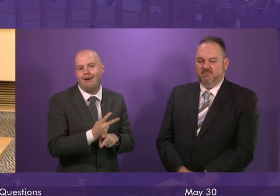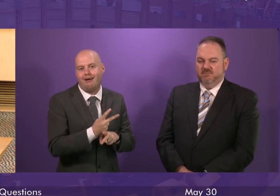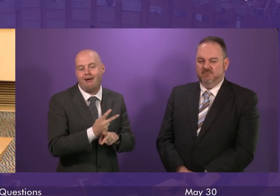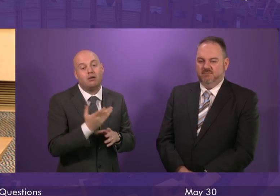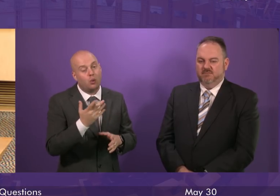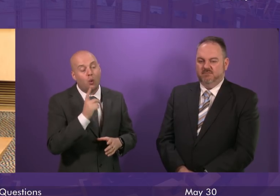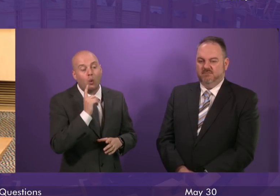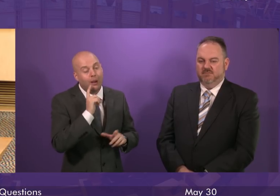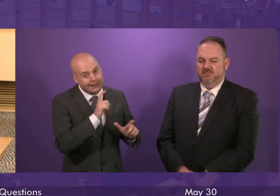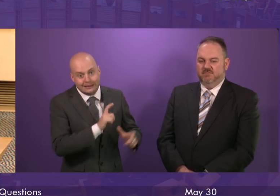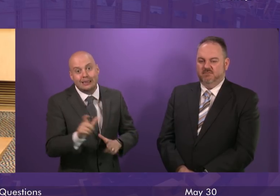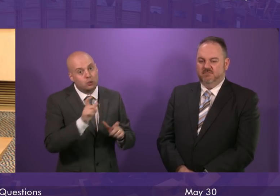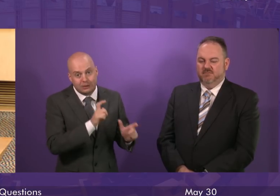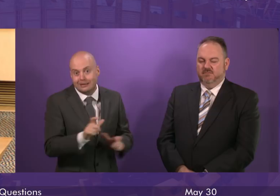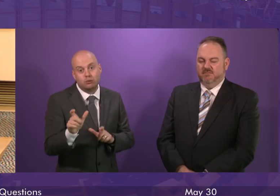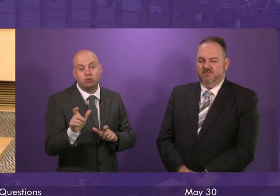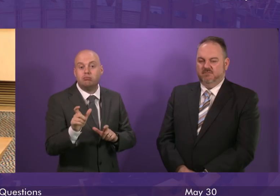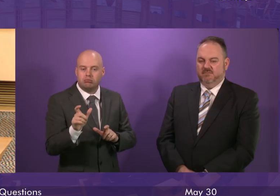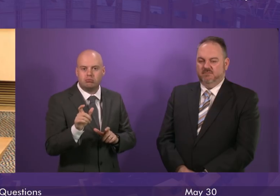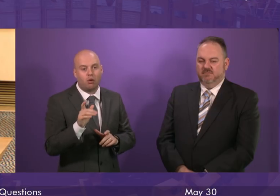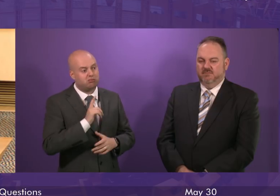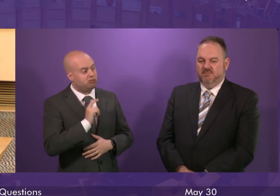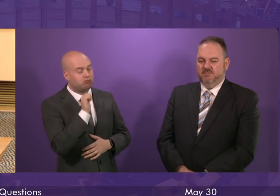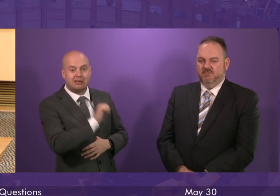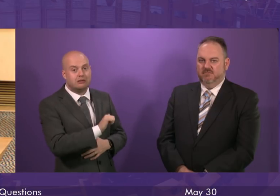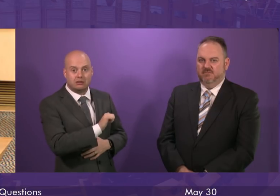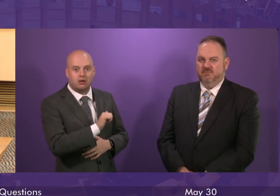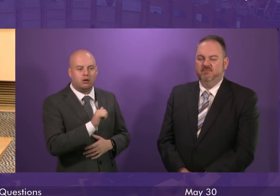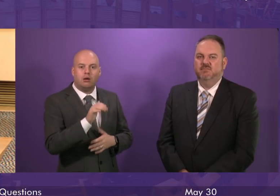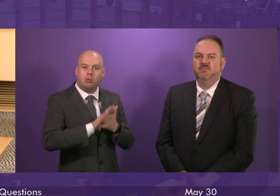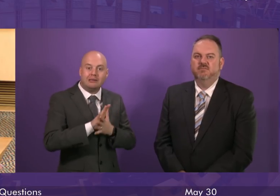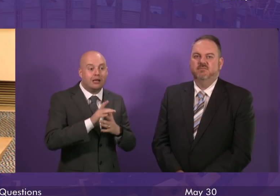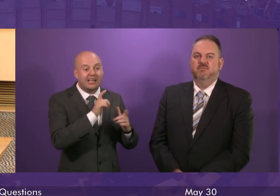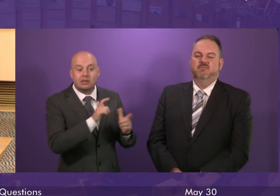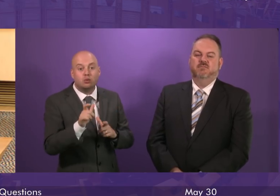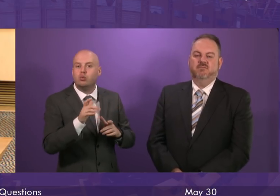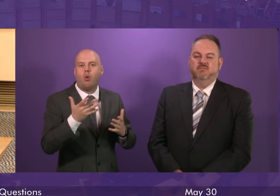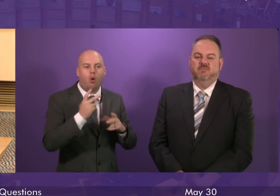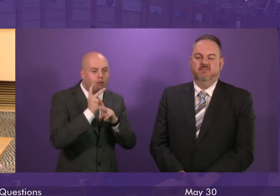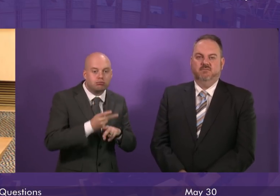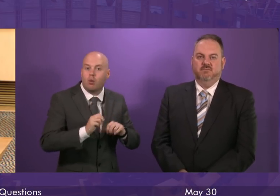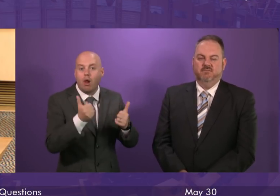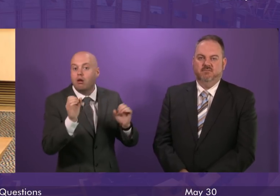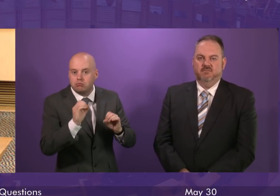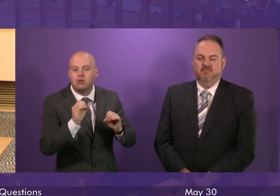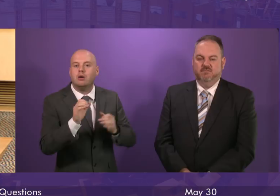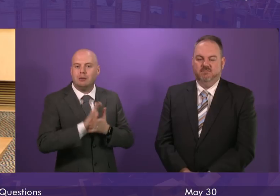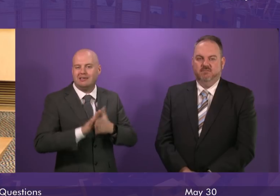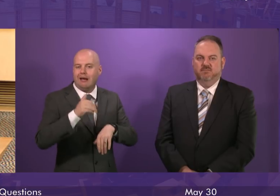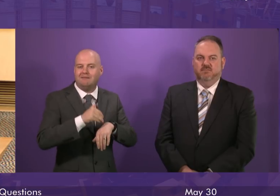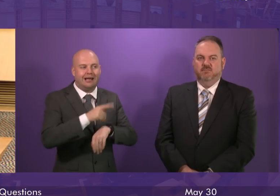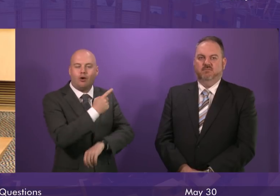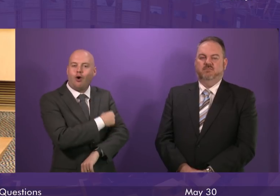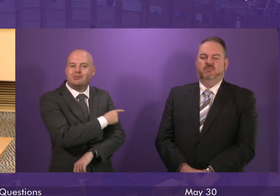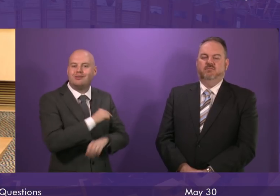requires to be made there because as the member rightly points out that of course is one of the factors that then has a knock-on effect on our efforts to get acute hospital waiting